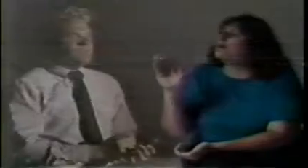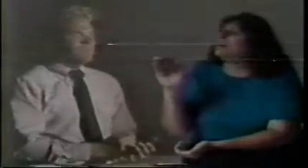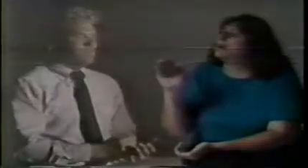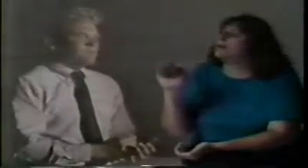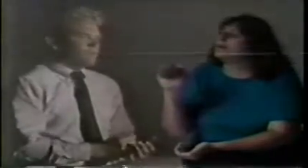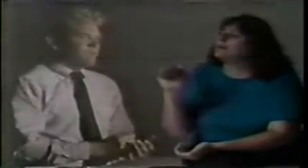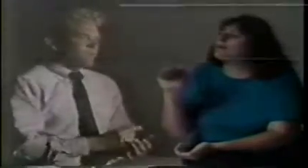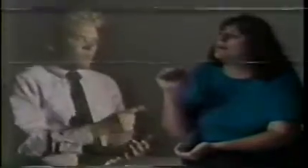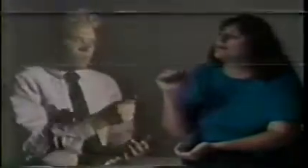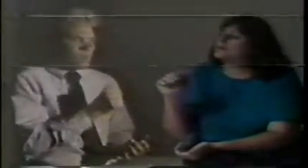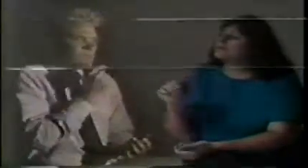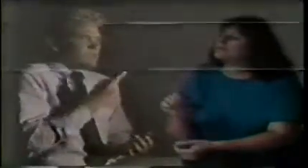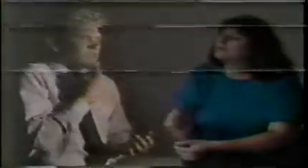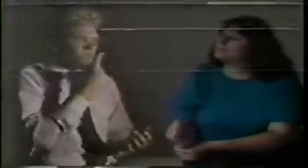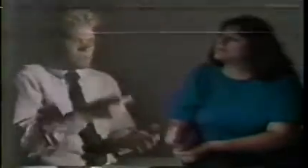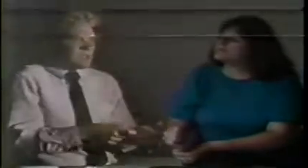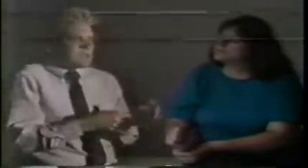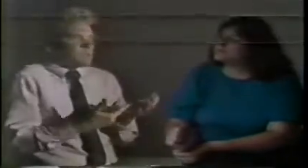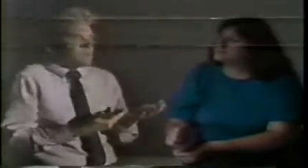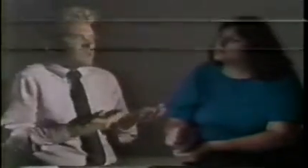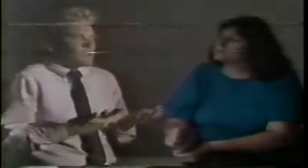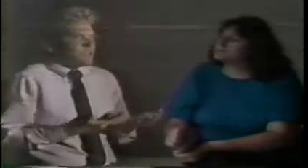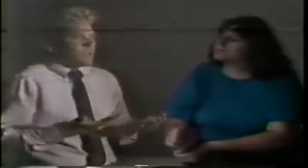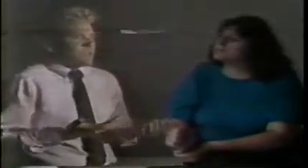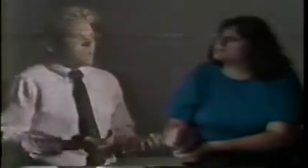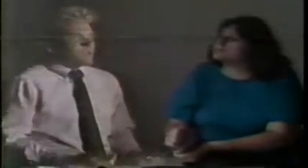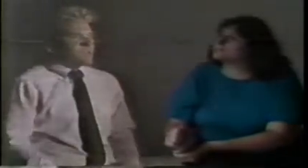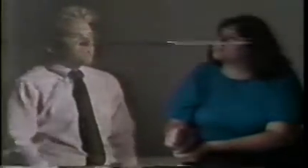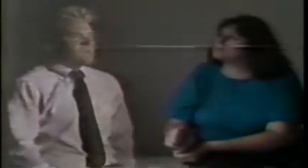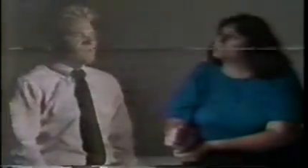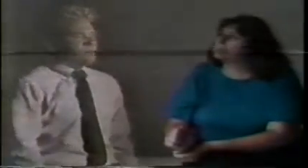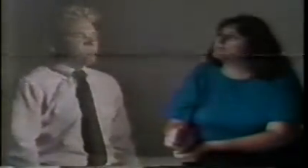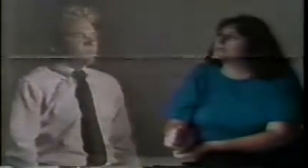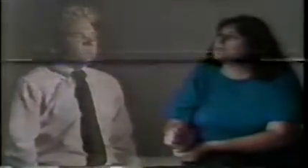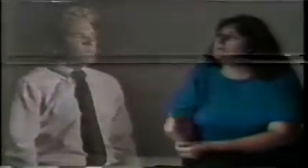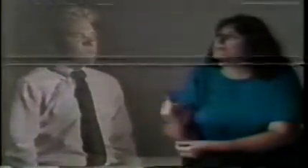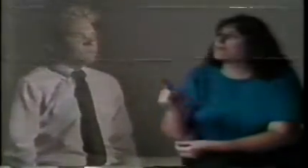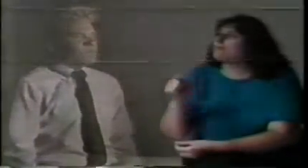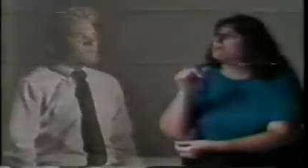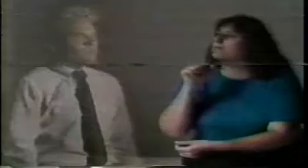You don't bring me flowers anymore. You don't